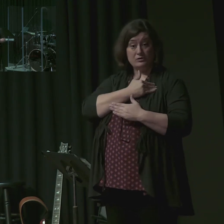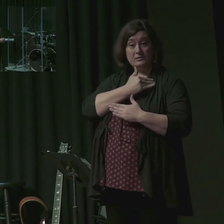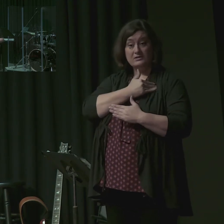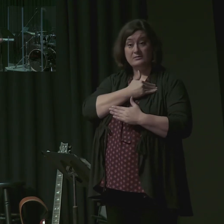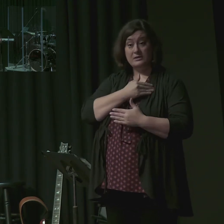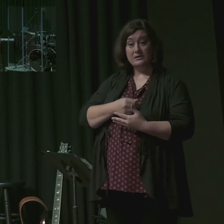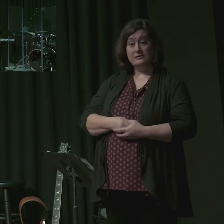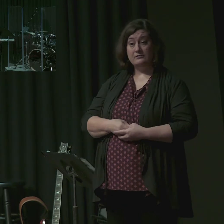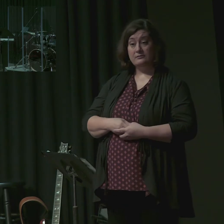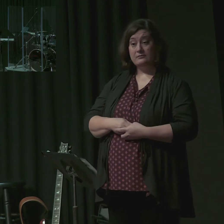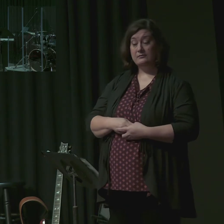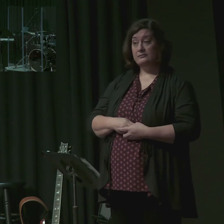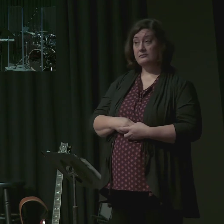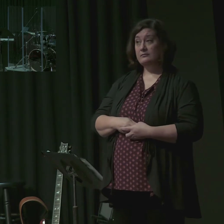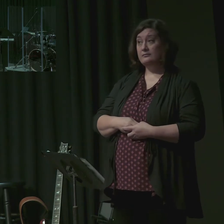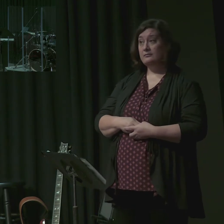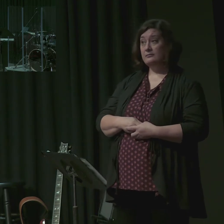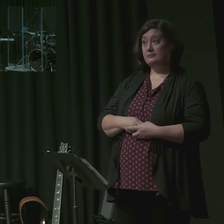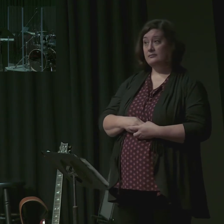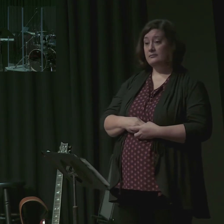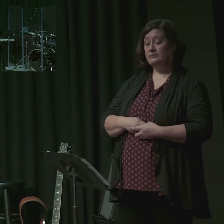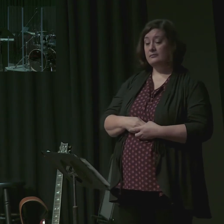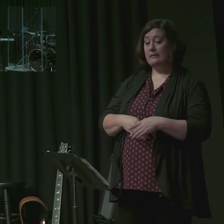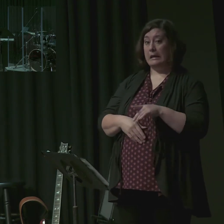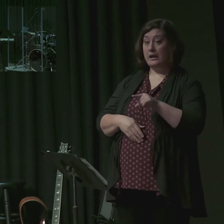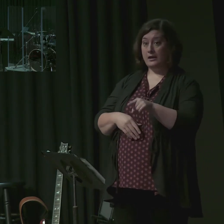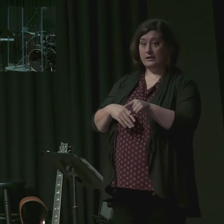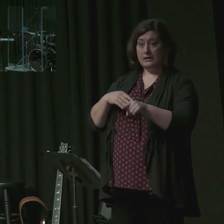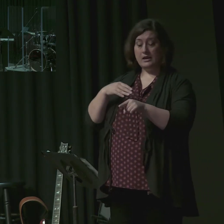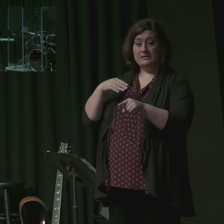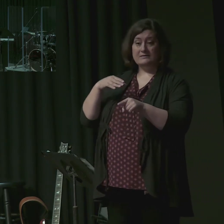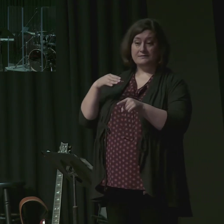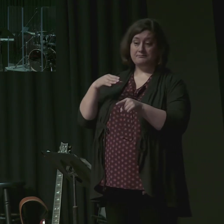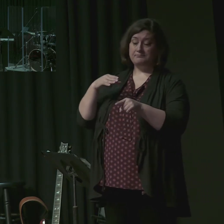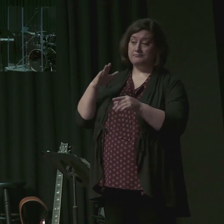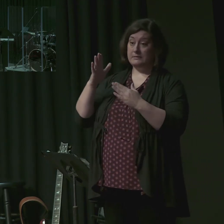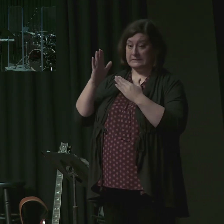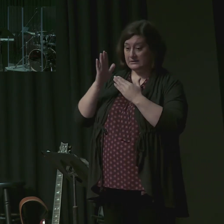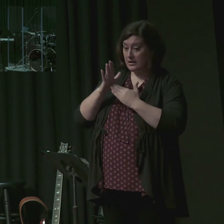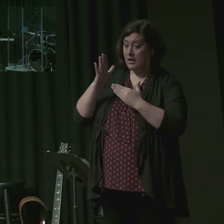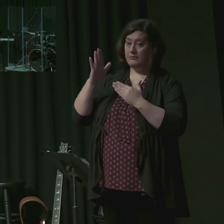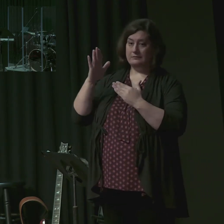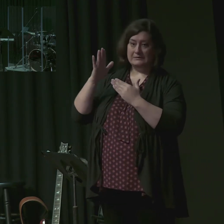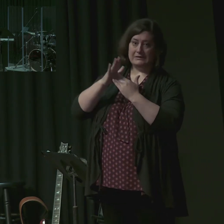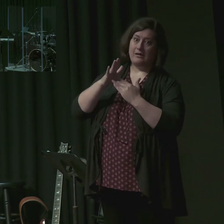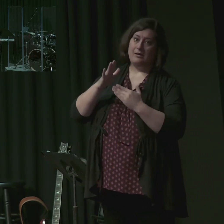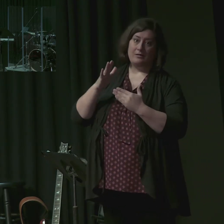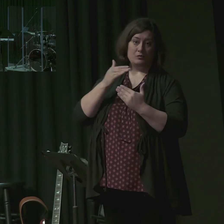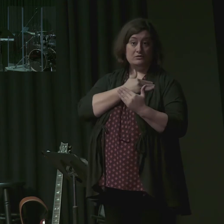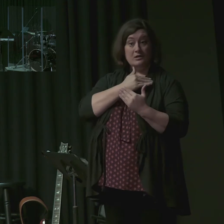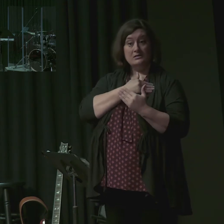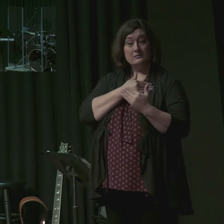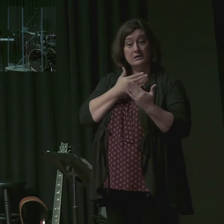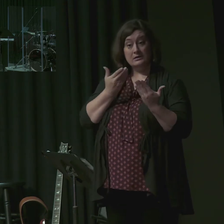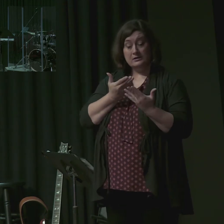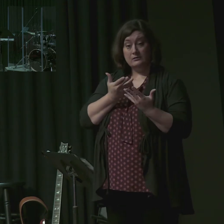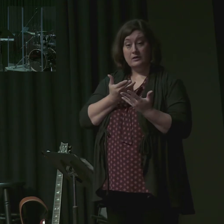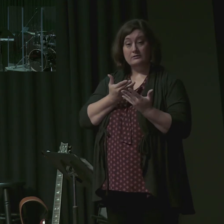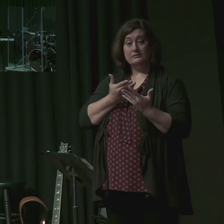pastor-elder than the minister God's Word in teaching and preaching.